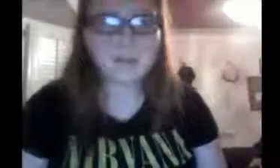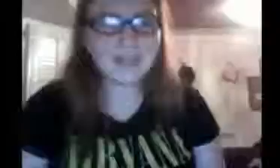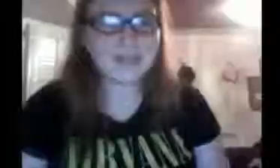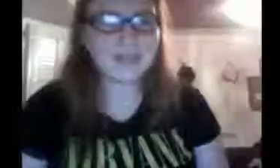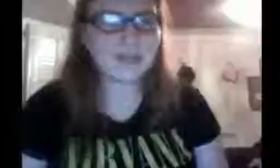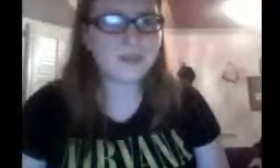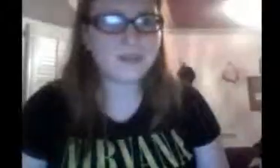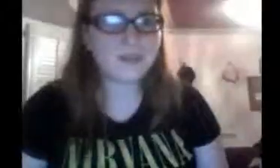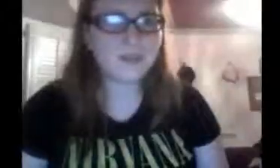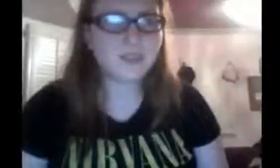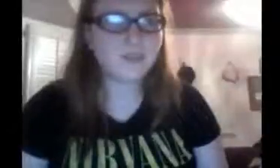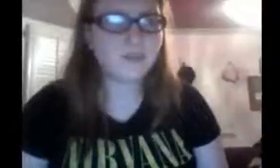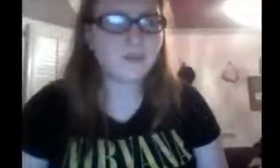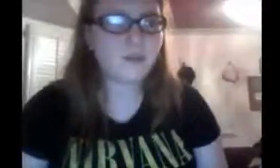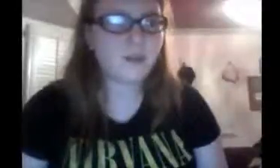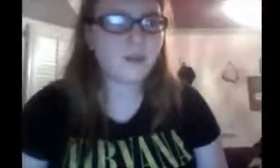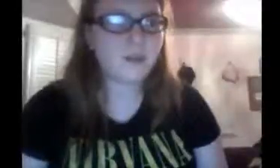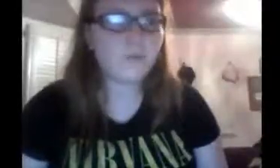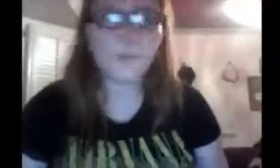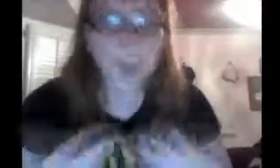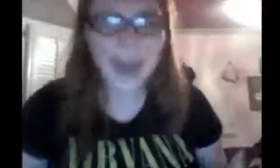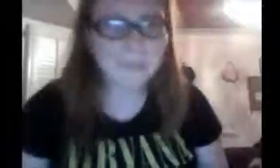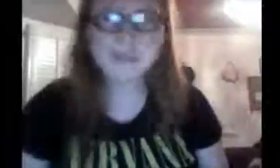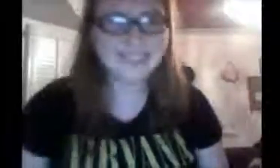normal episode. Like, it was just like, what happened?